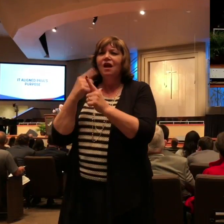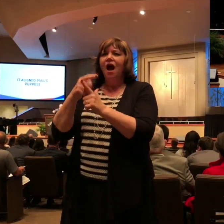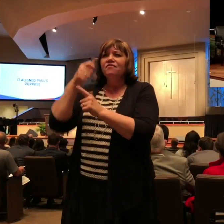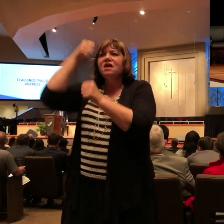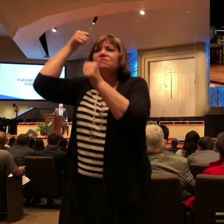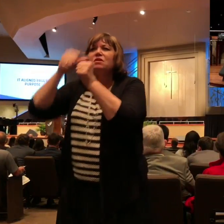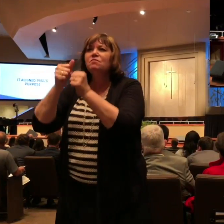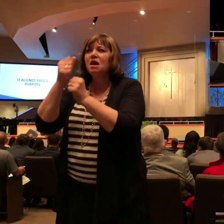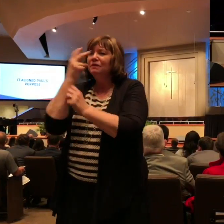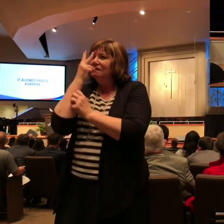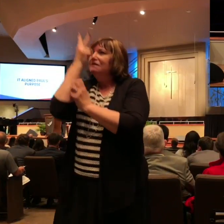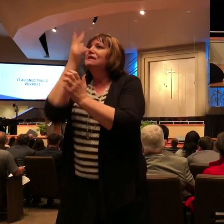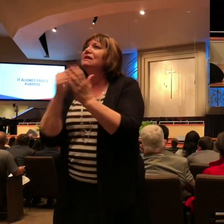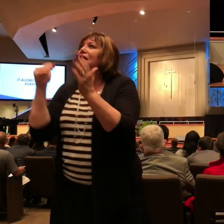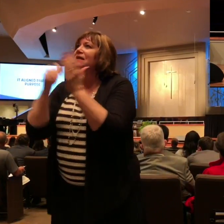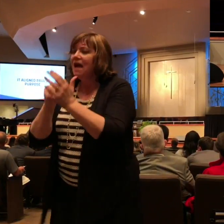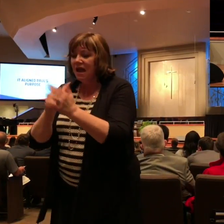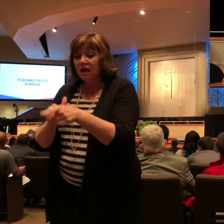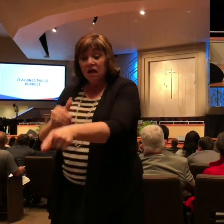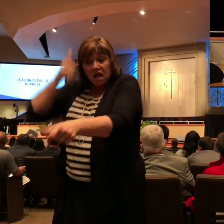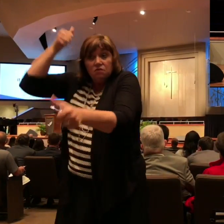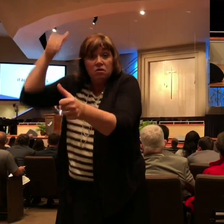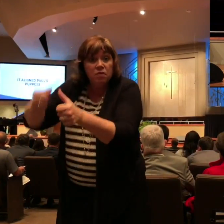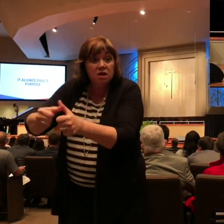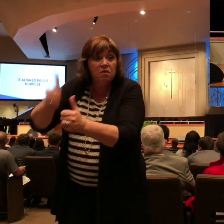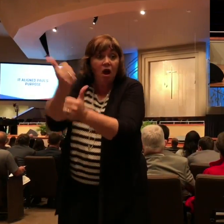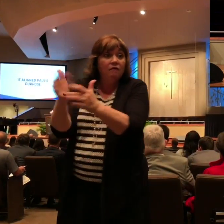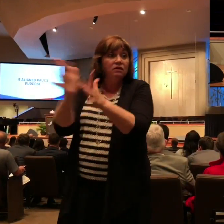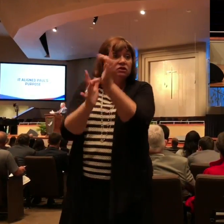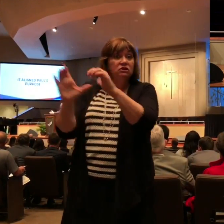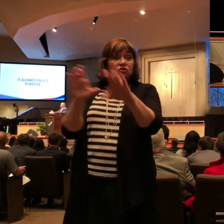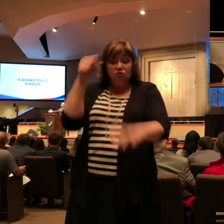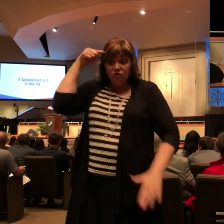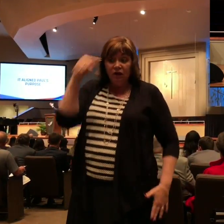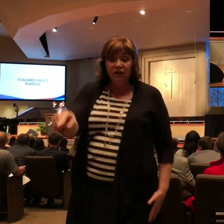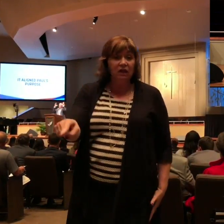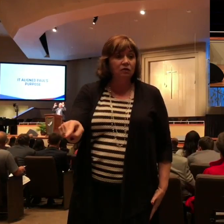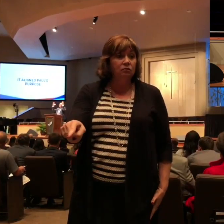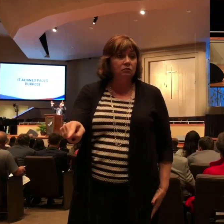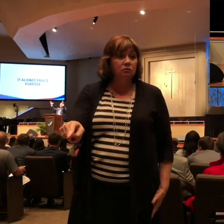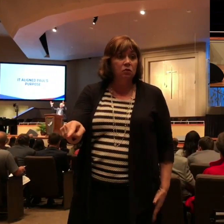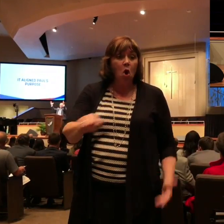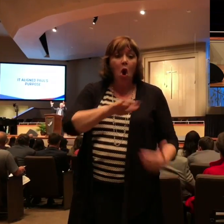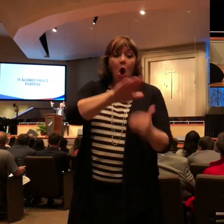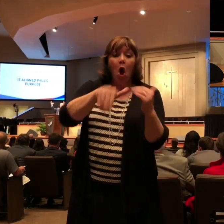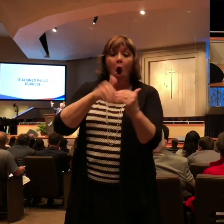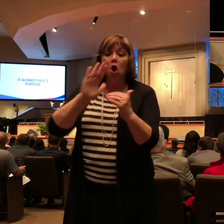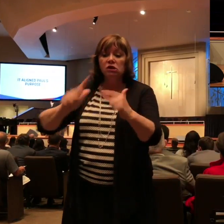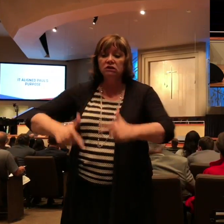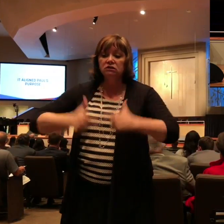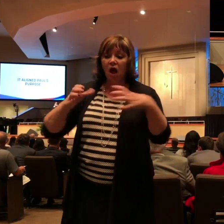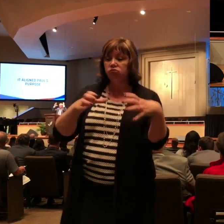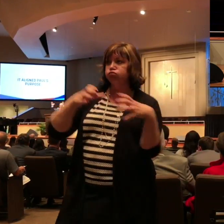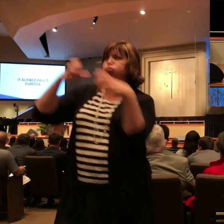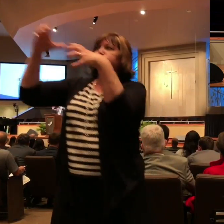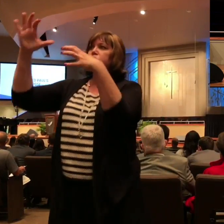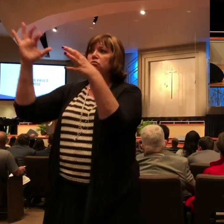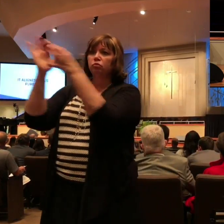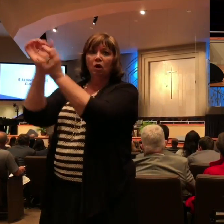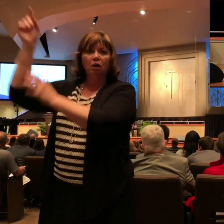did for me and my life is being lived to make his name great and to enlarge his